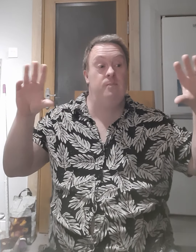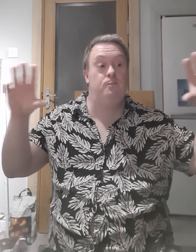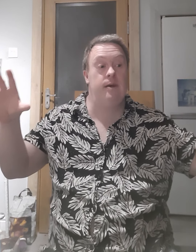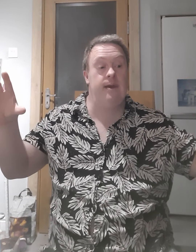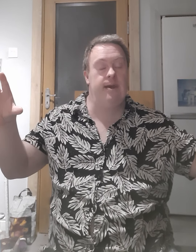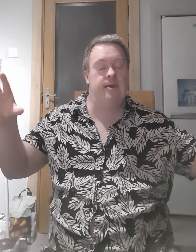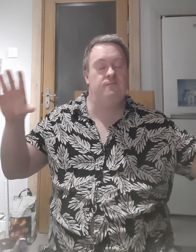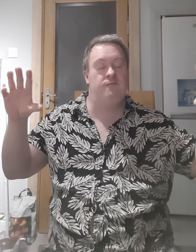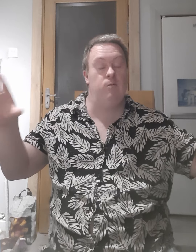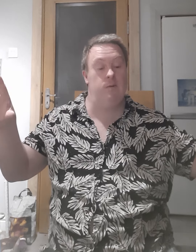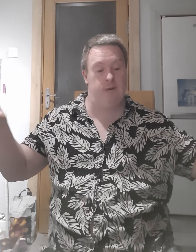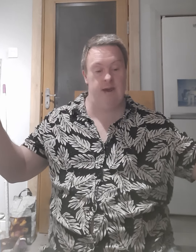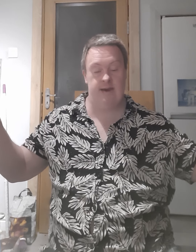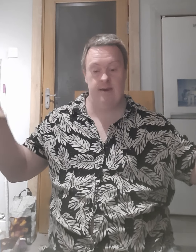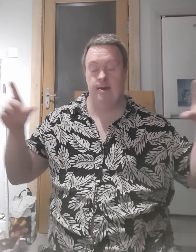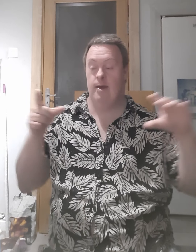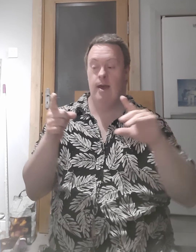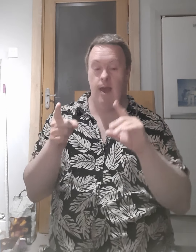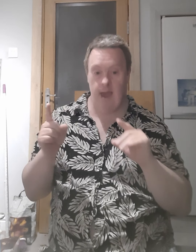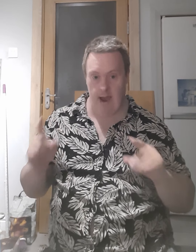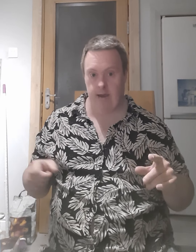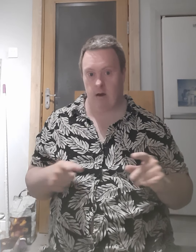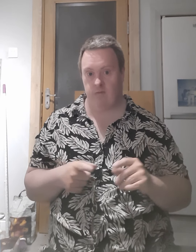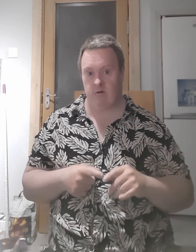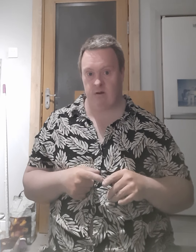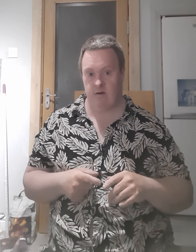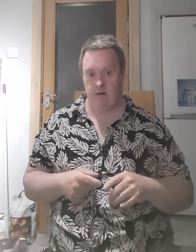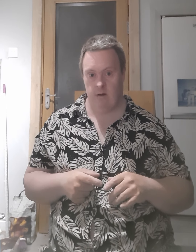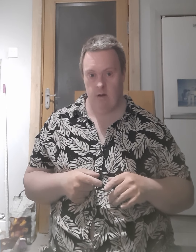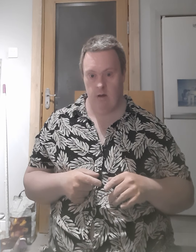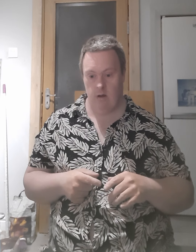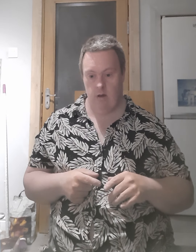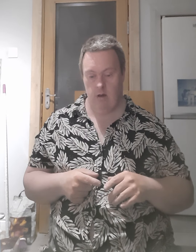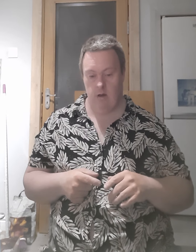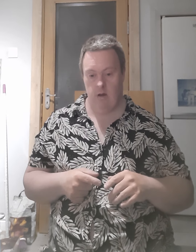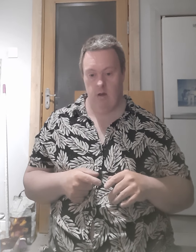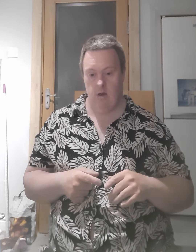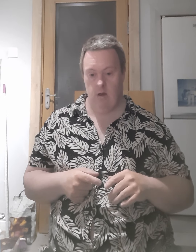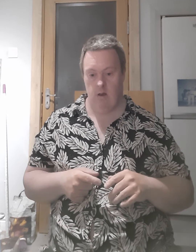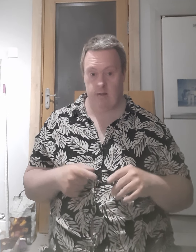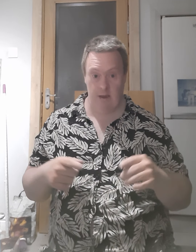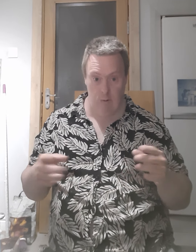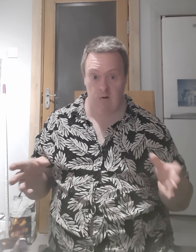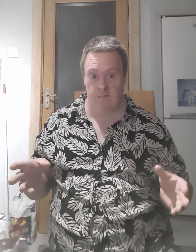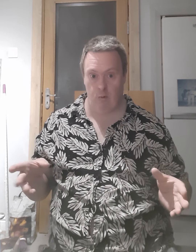big very big helicopter so you're looking for